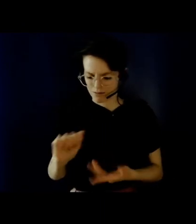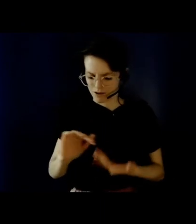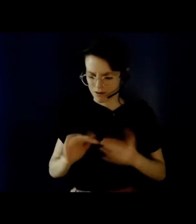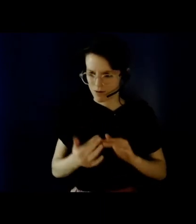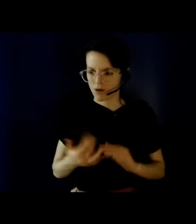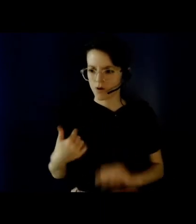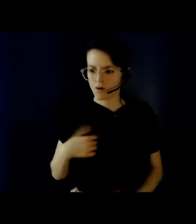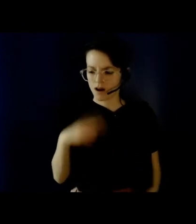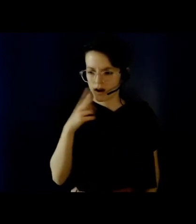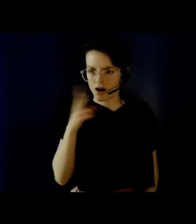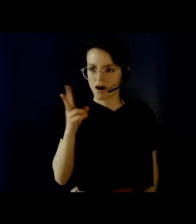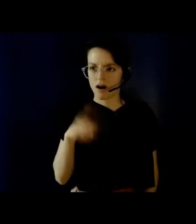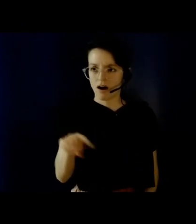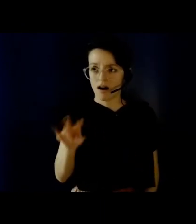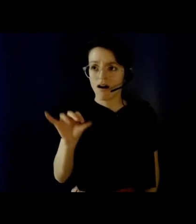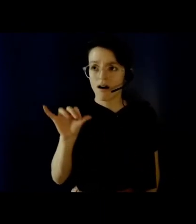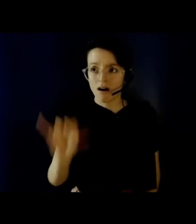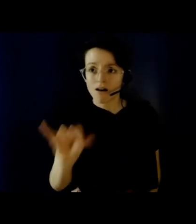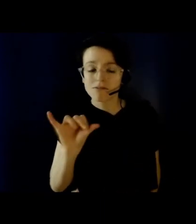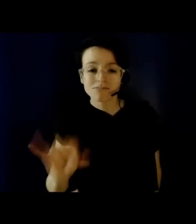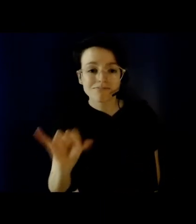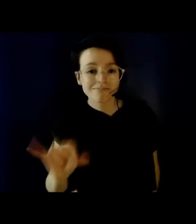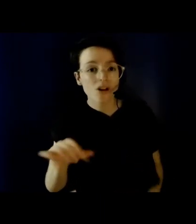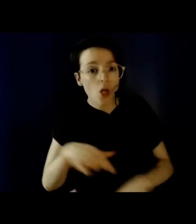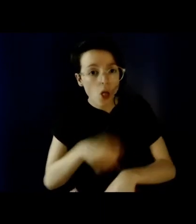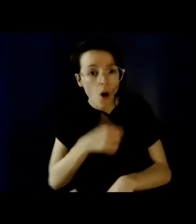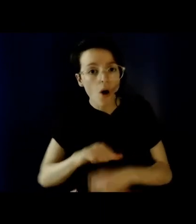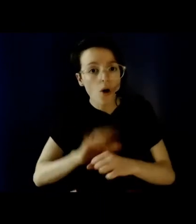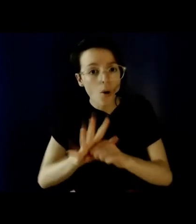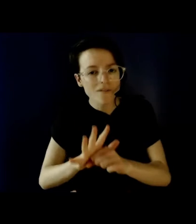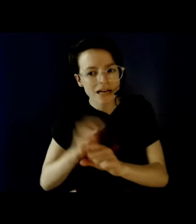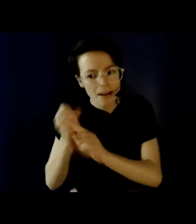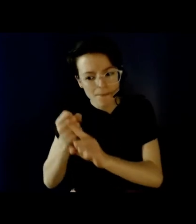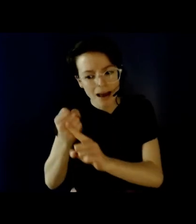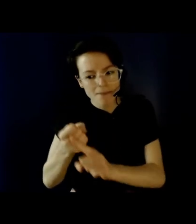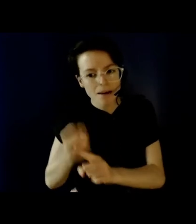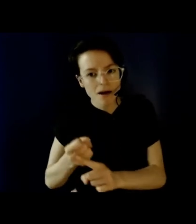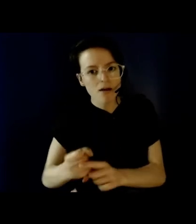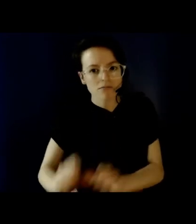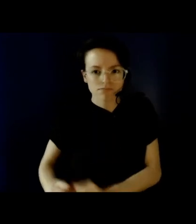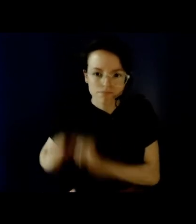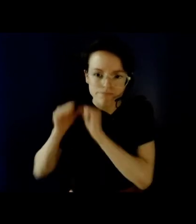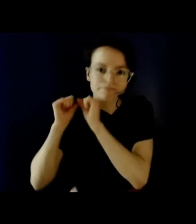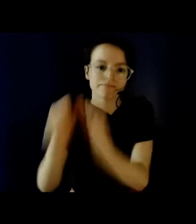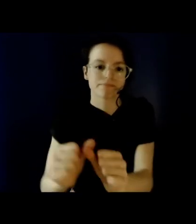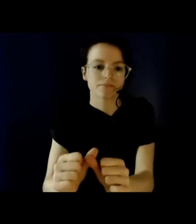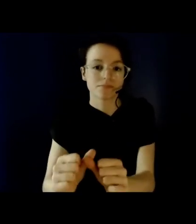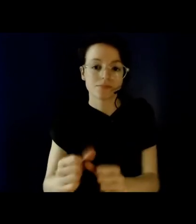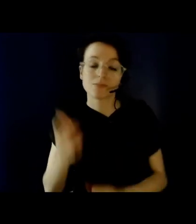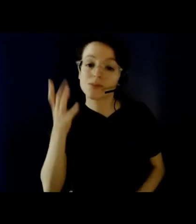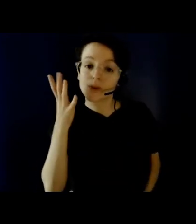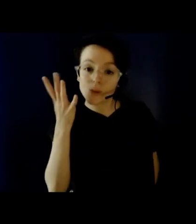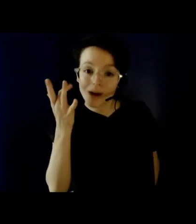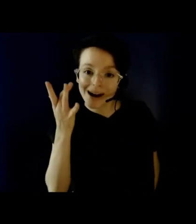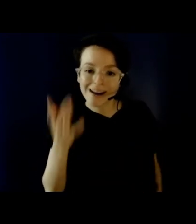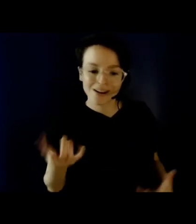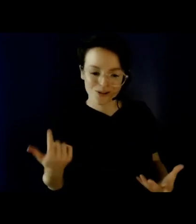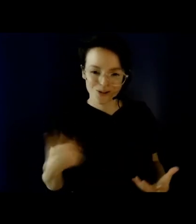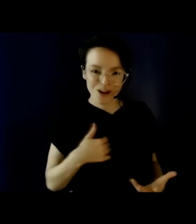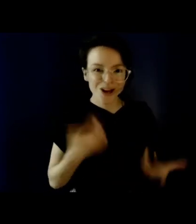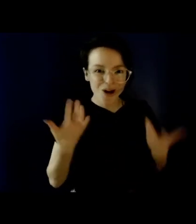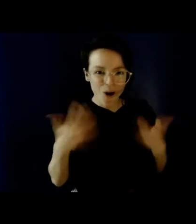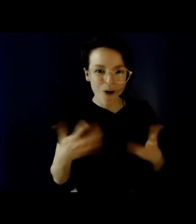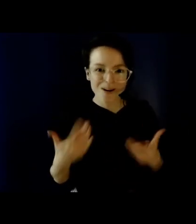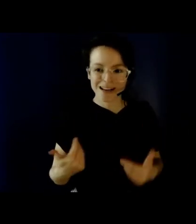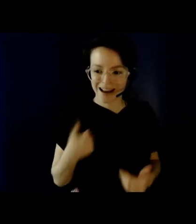sense of how extensive the impact of long COVID is. That's because many of us who were already disabled have been doing the work